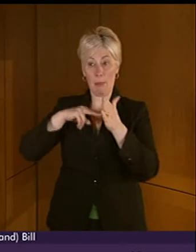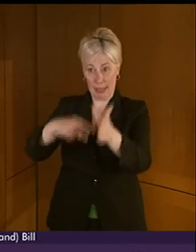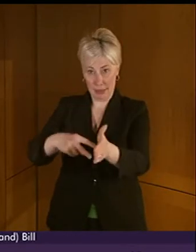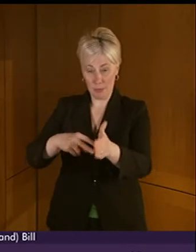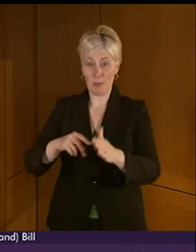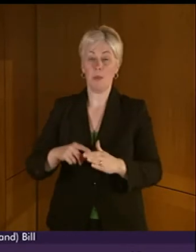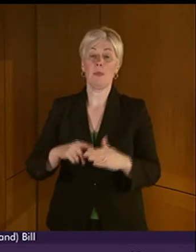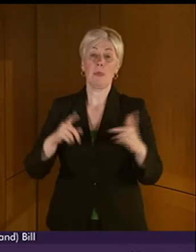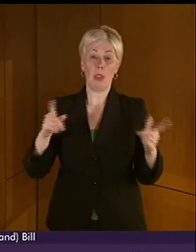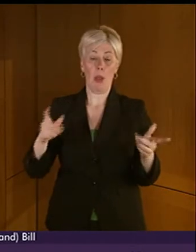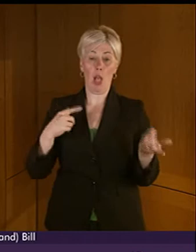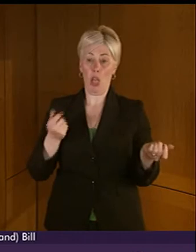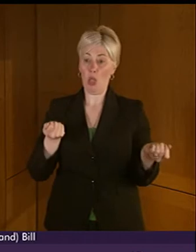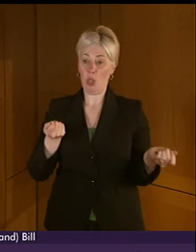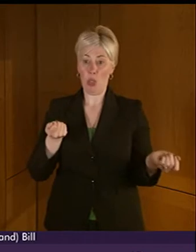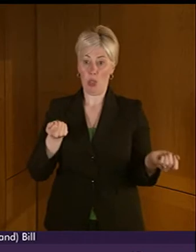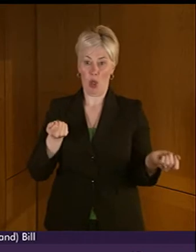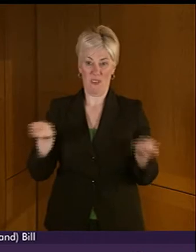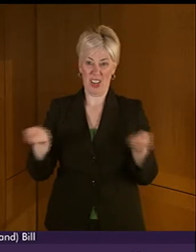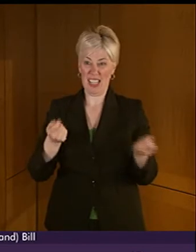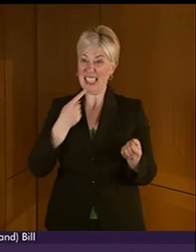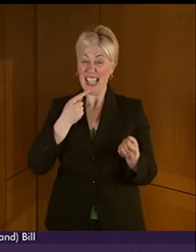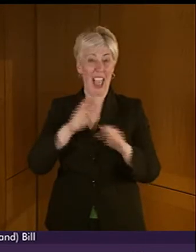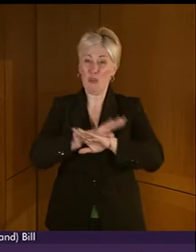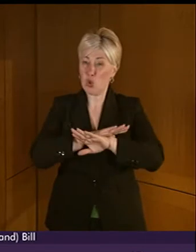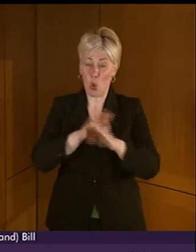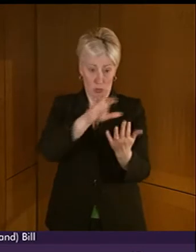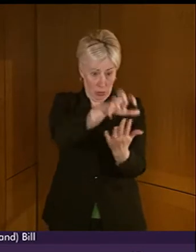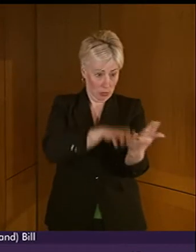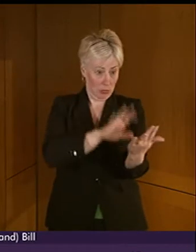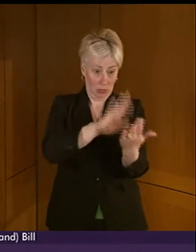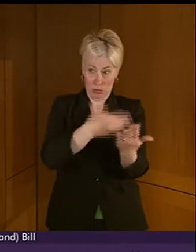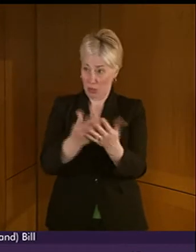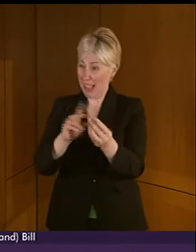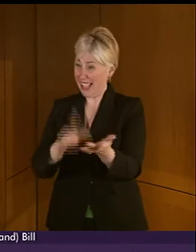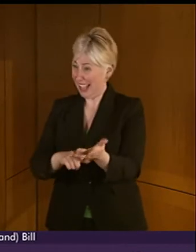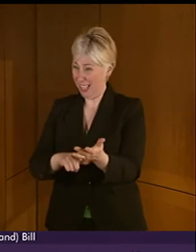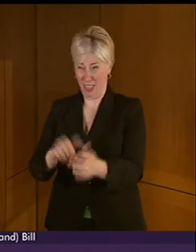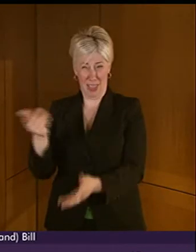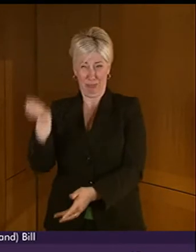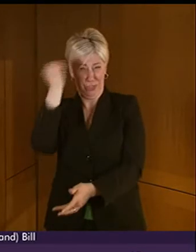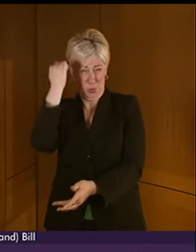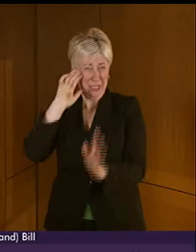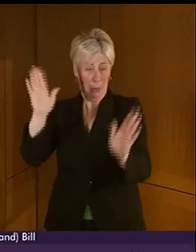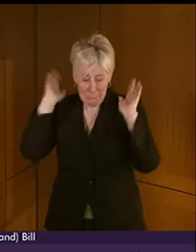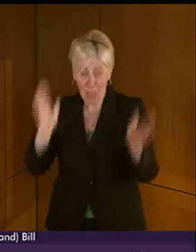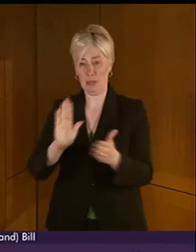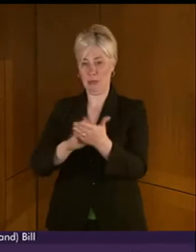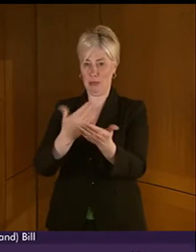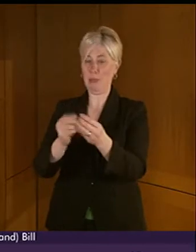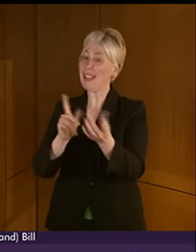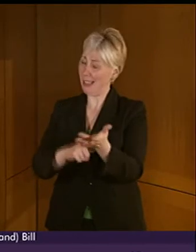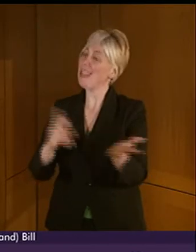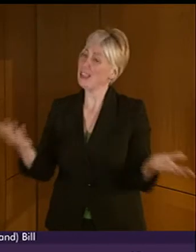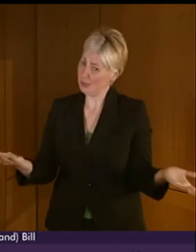it is inconceivable that those are not available in BSL. There is a vital role in both respects for the advisory group and indeed for